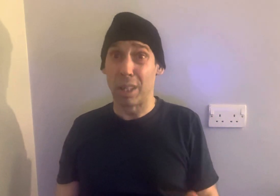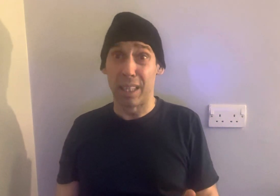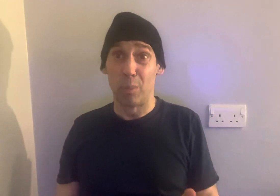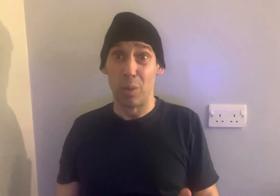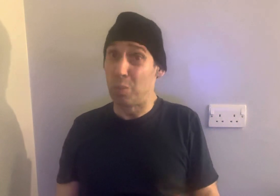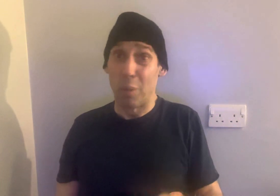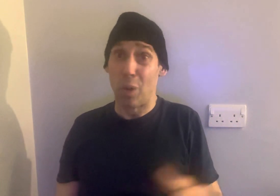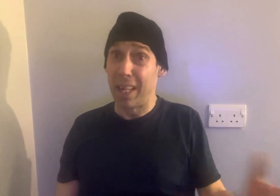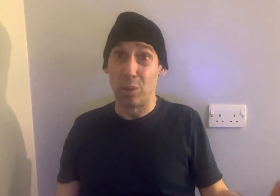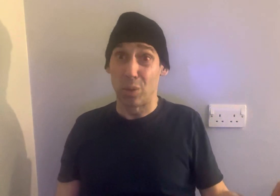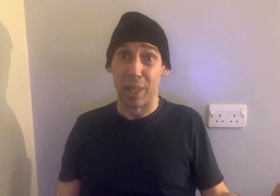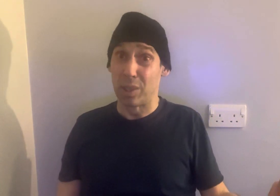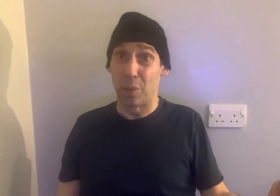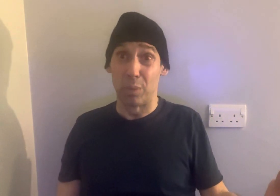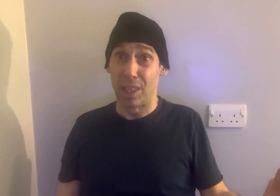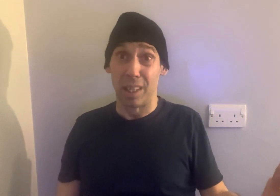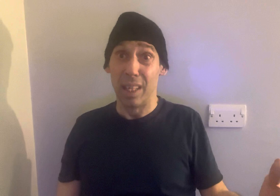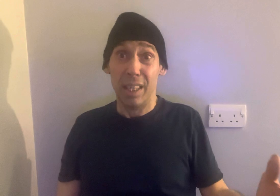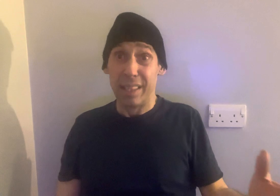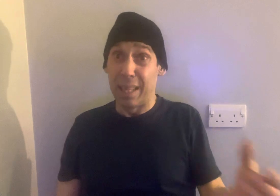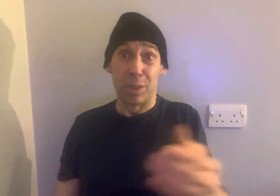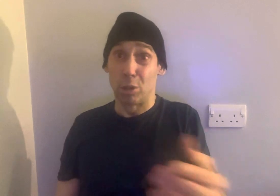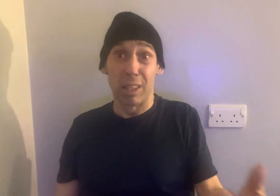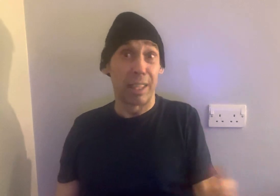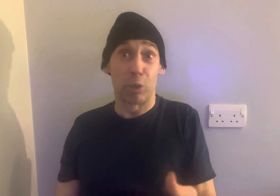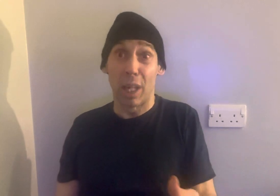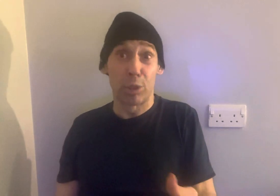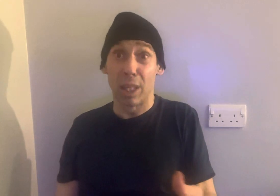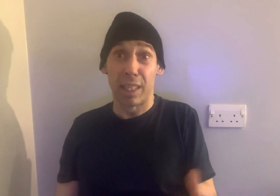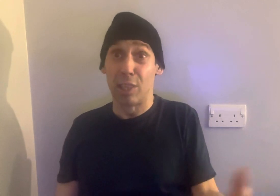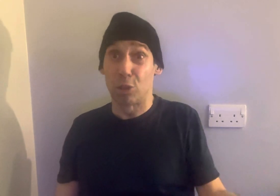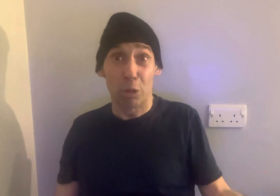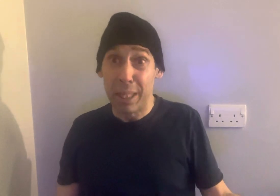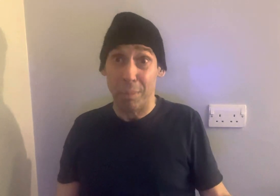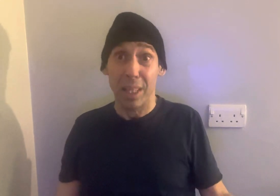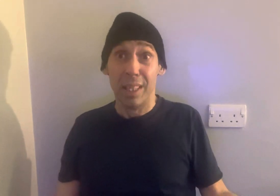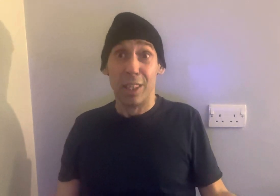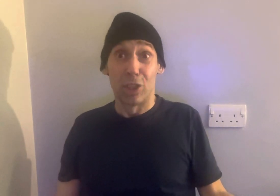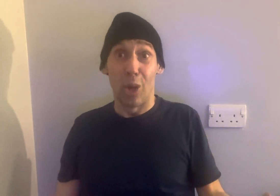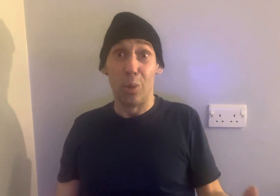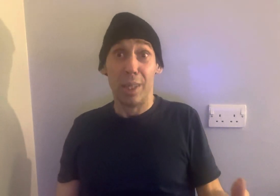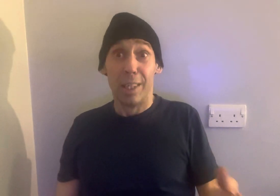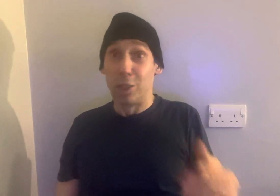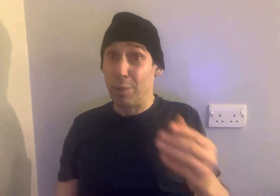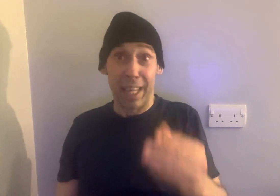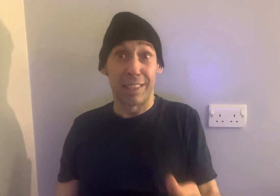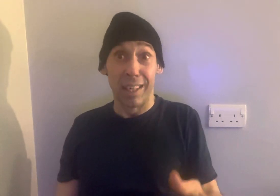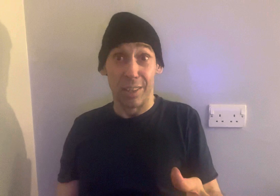drug dealer will. What I used to witness when I was younger. That was a drug dealer's dream. So, during that sentence,